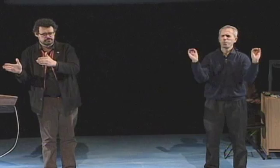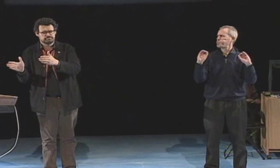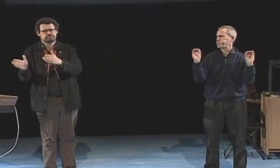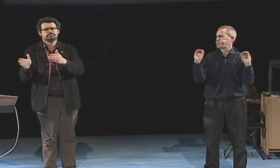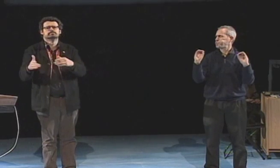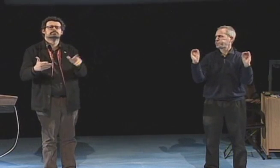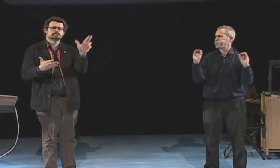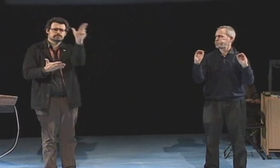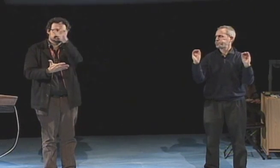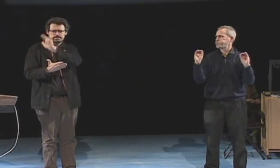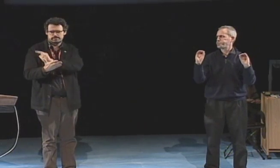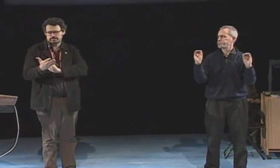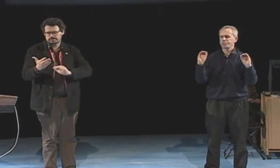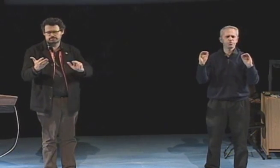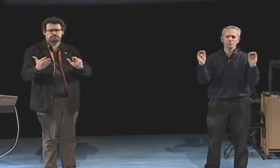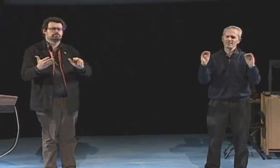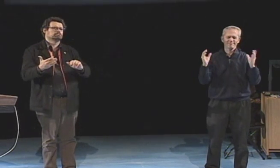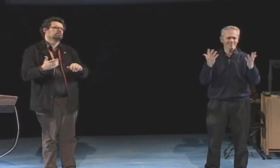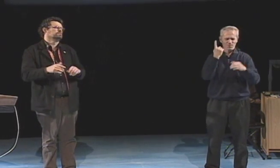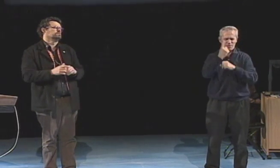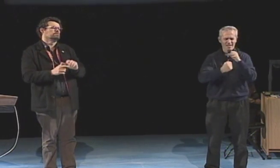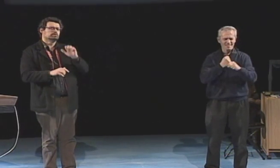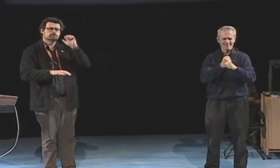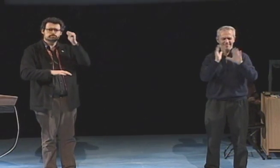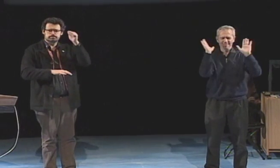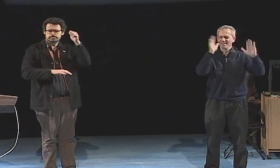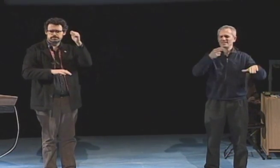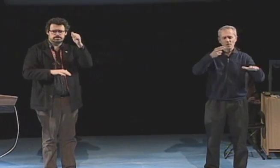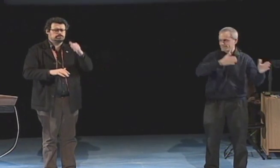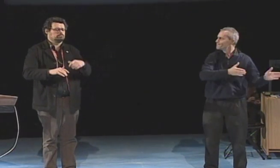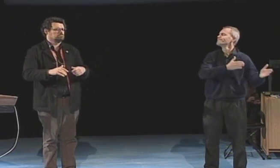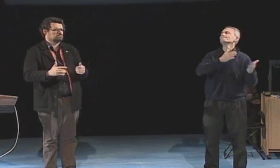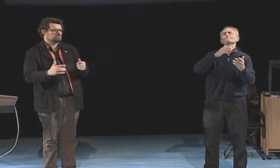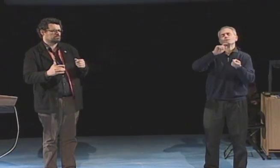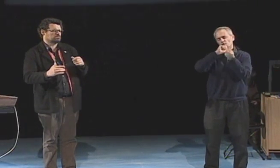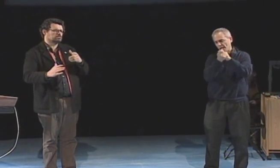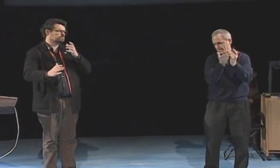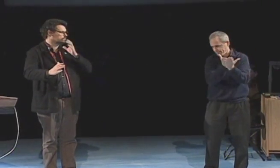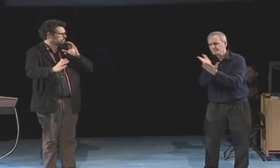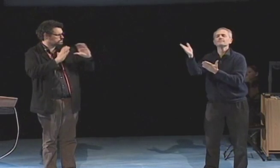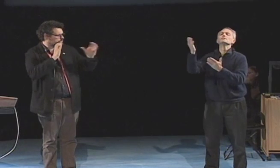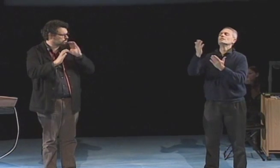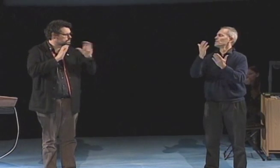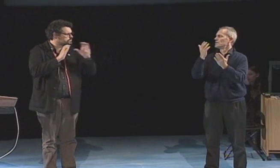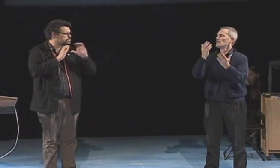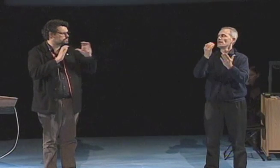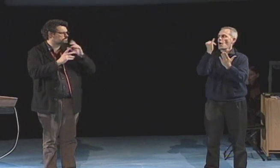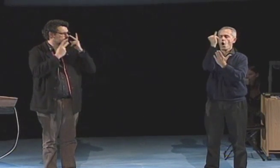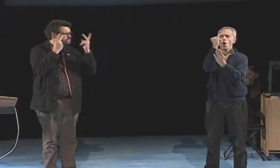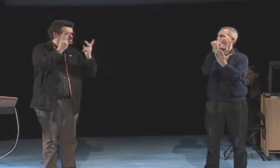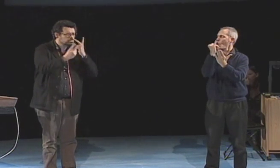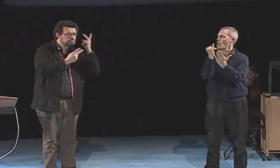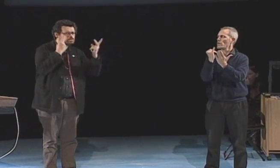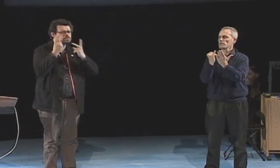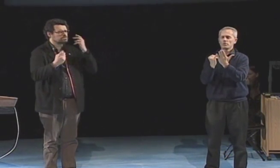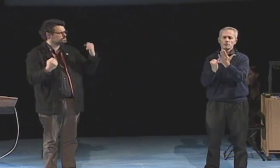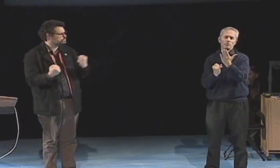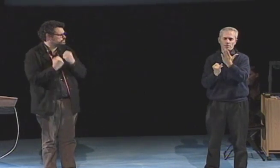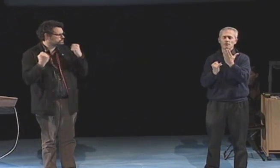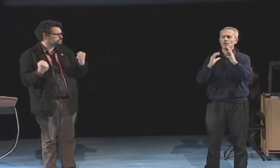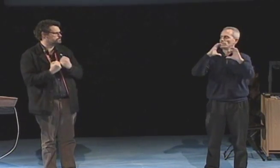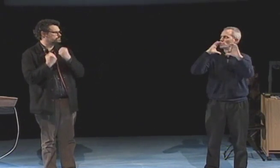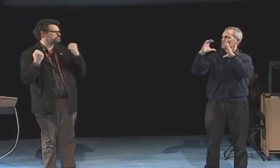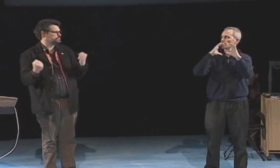At that time in my university days there were no support services and for the first year it was so frustrating that I then